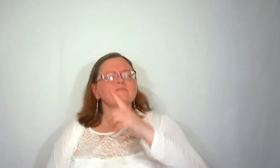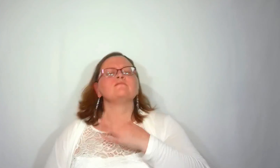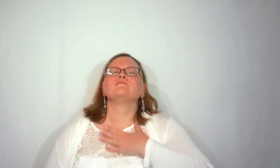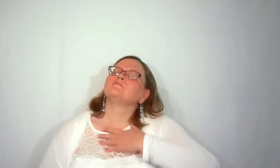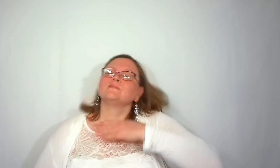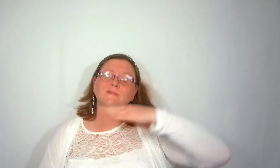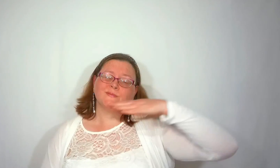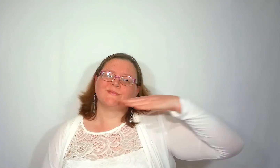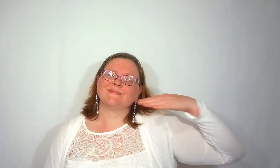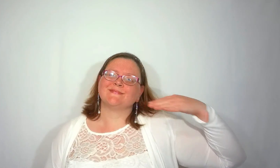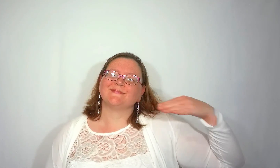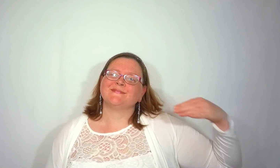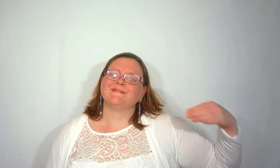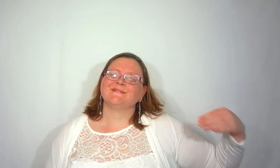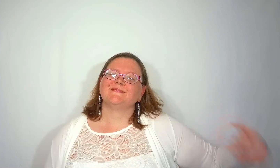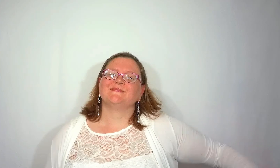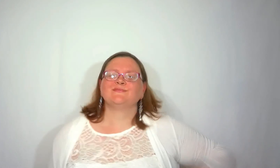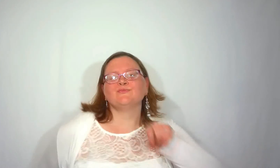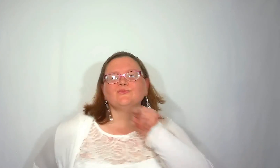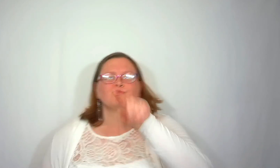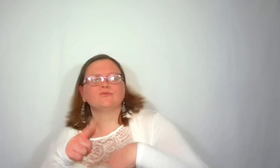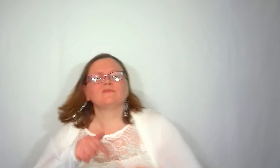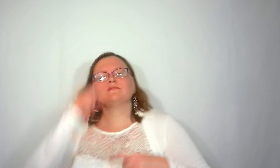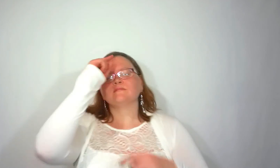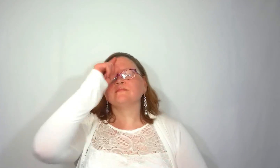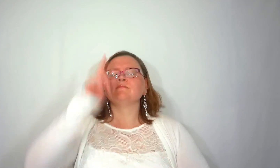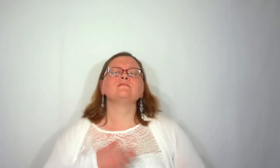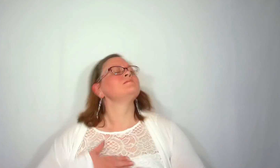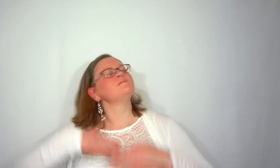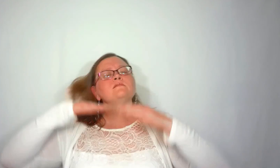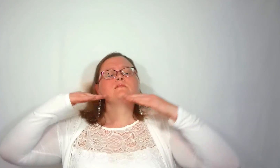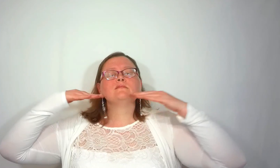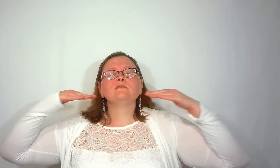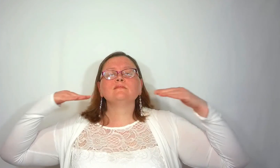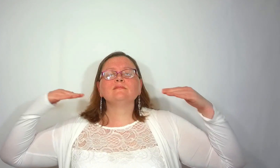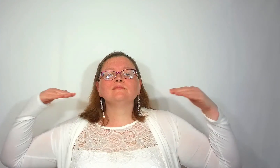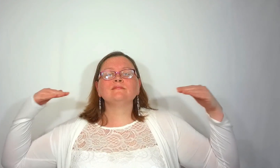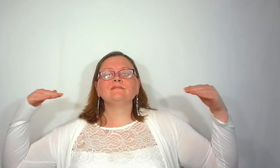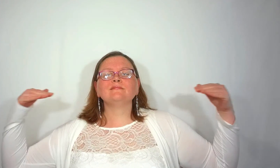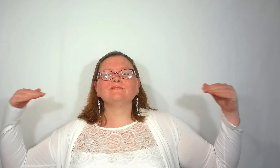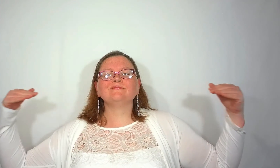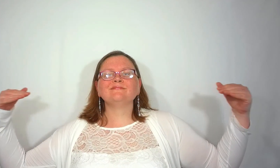-oh-oh You